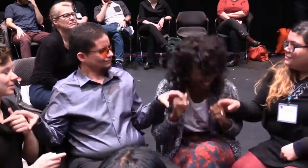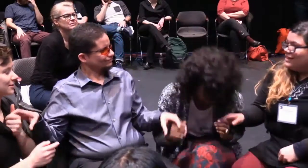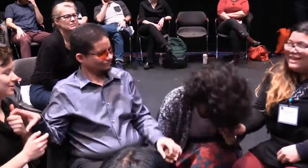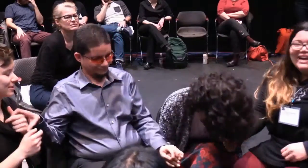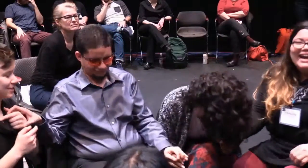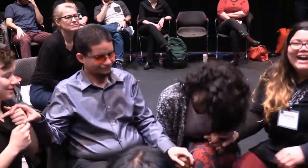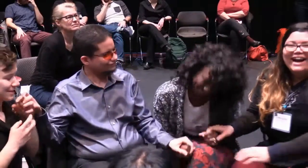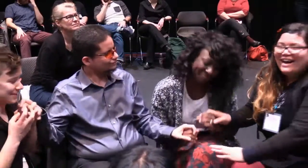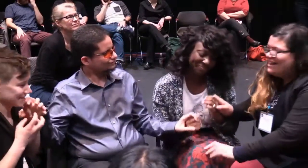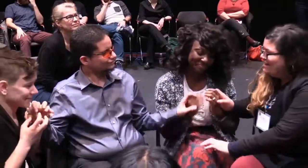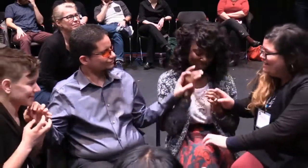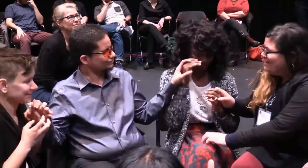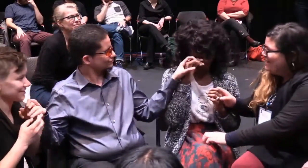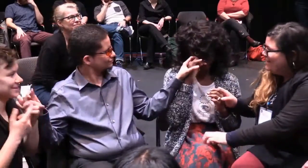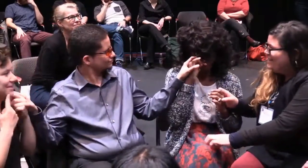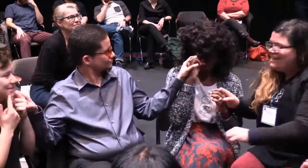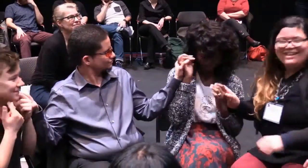I'm trying not to get too emotional here.